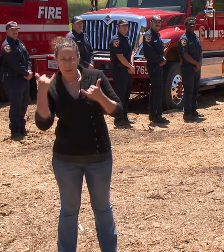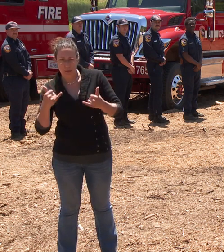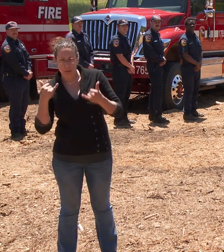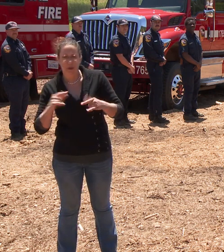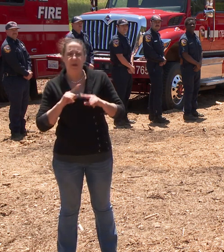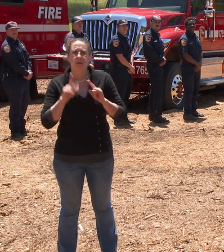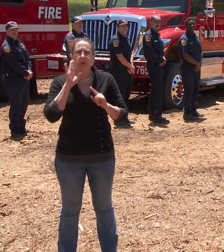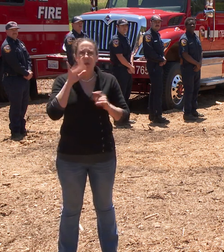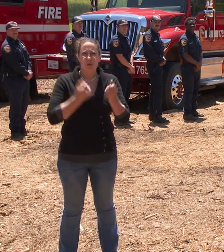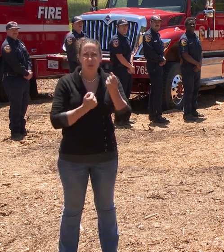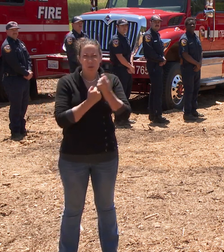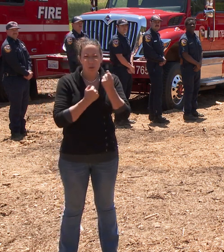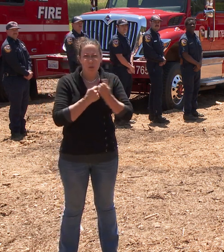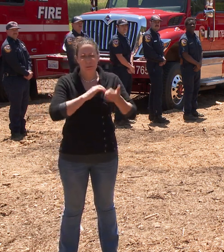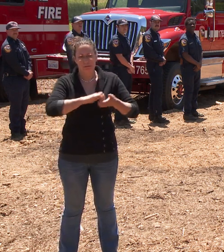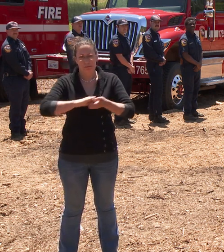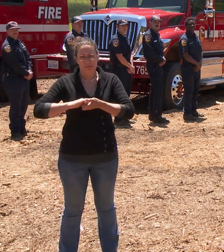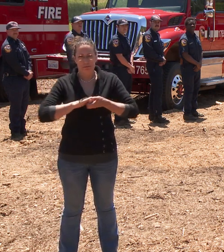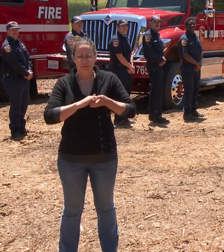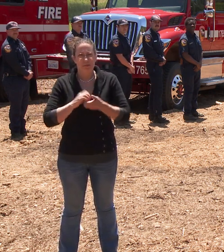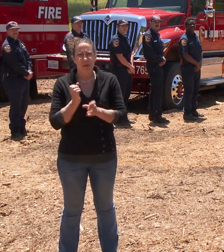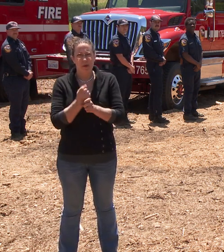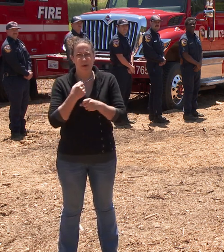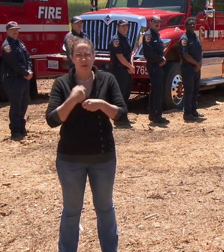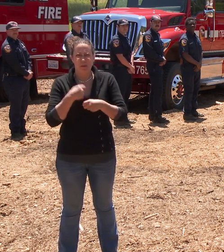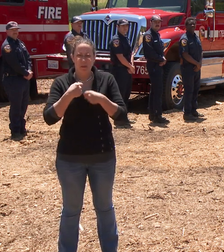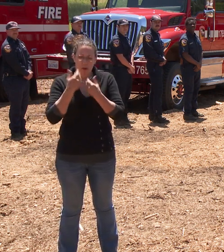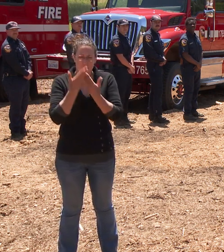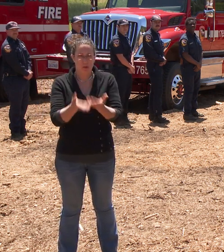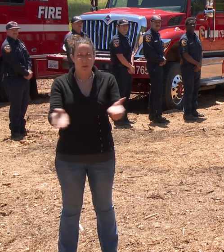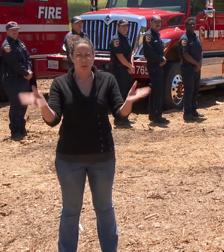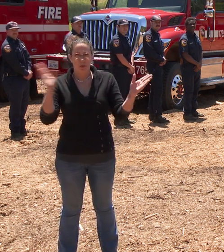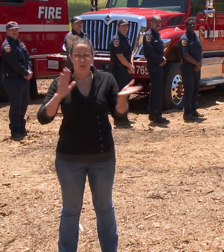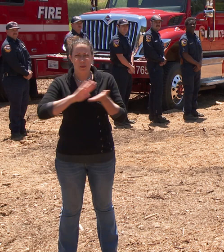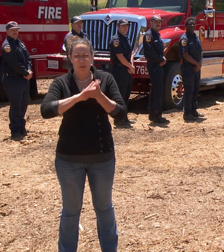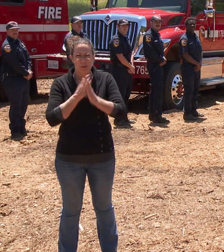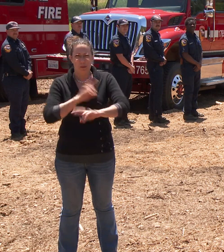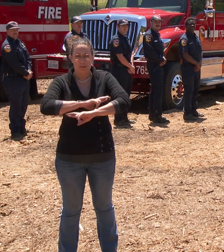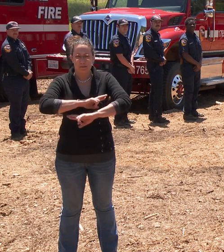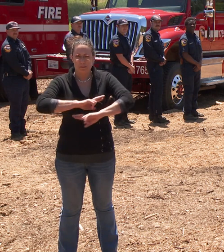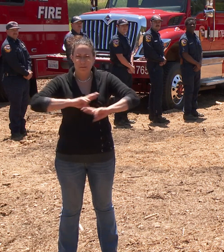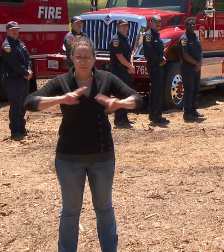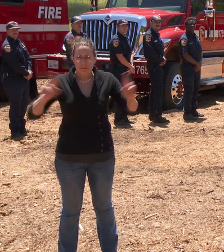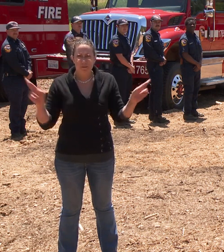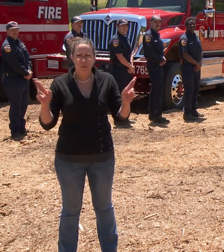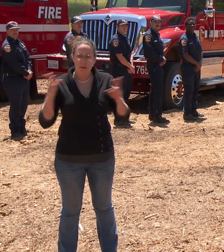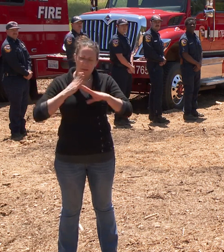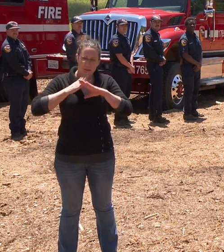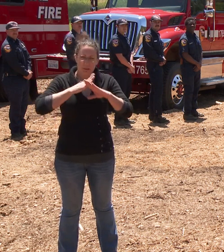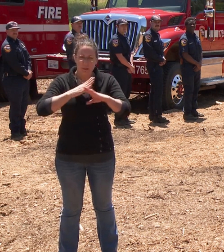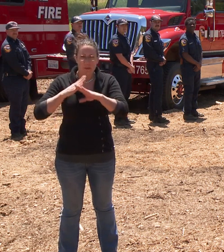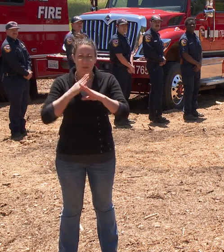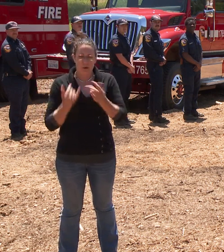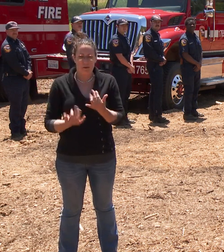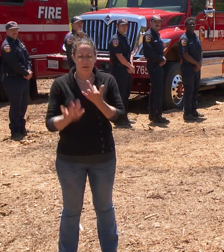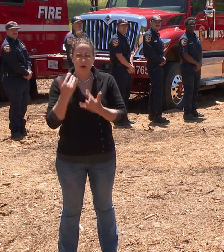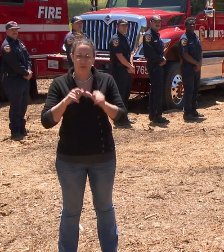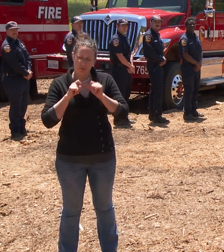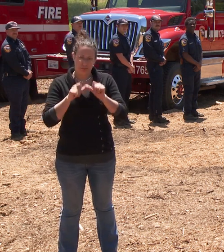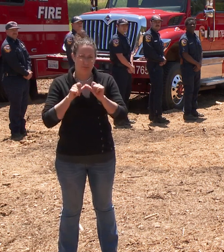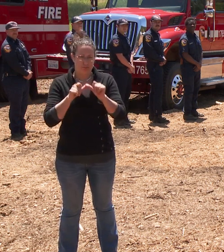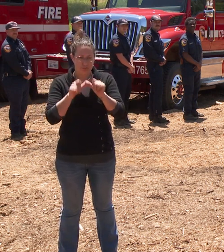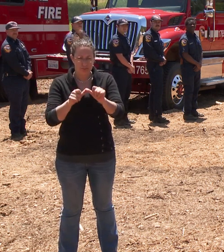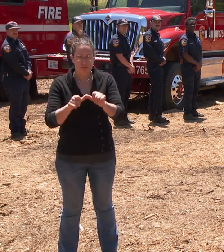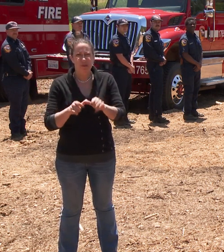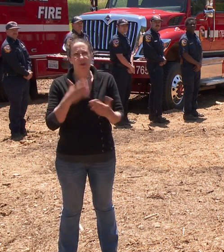support and collaboration have made our overall prevention and preparedness continuously ongoing. I'd like to